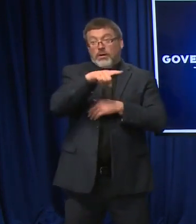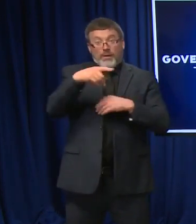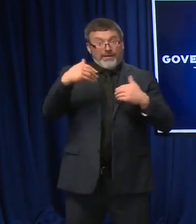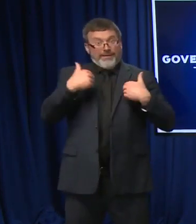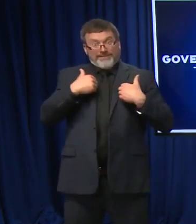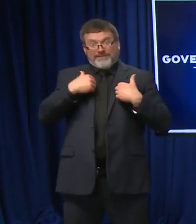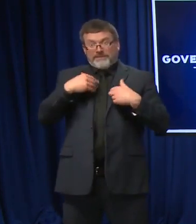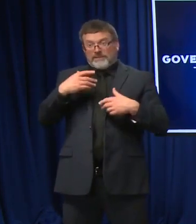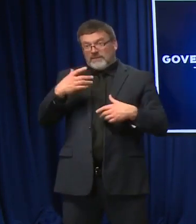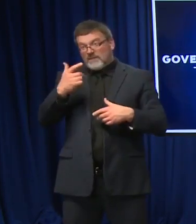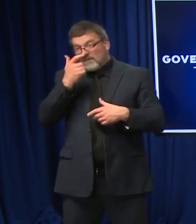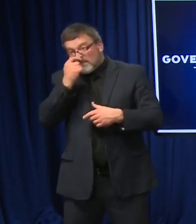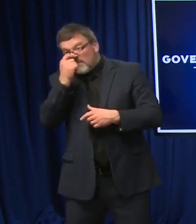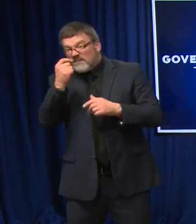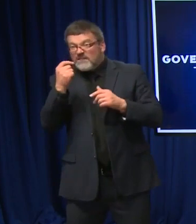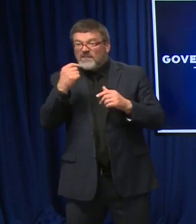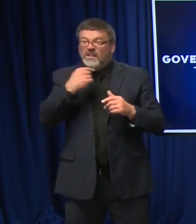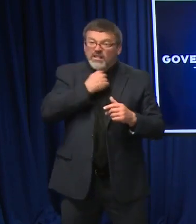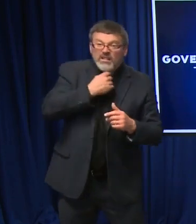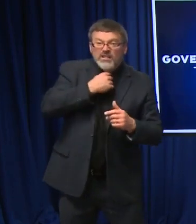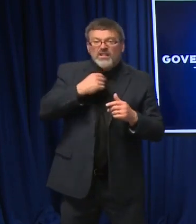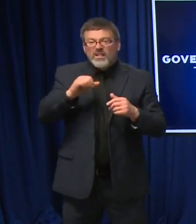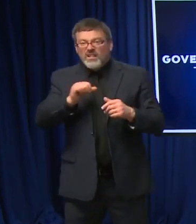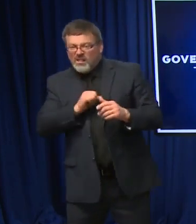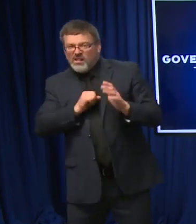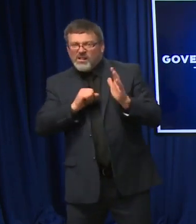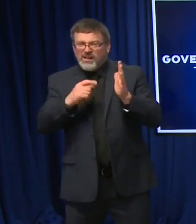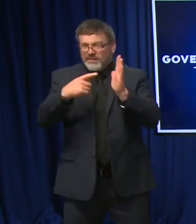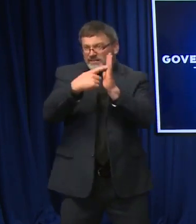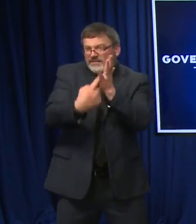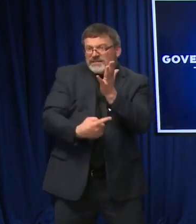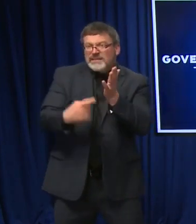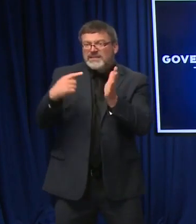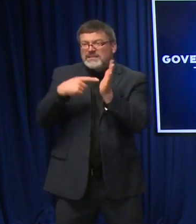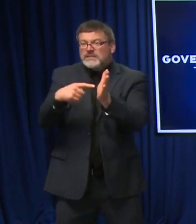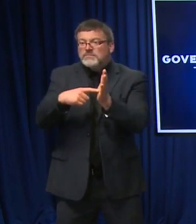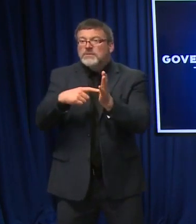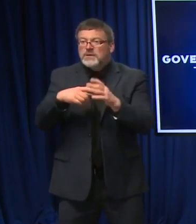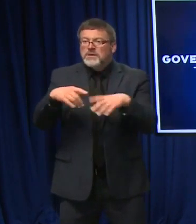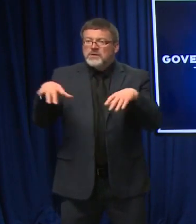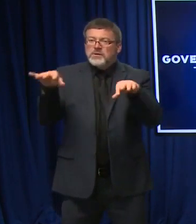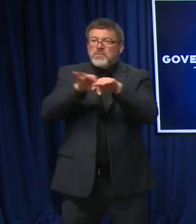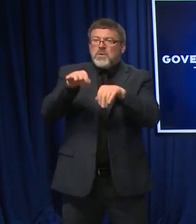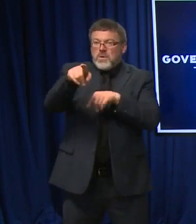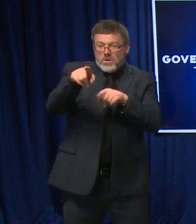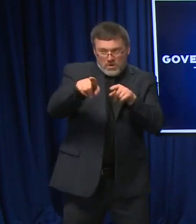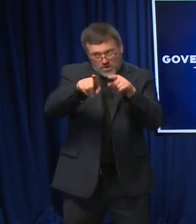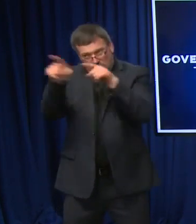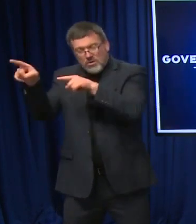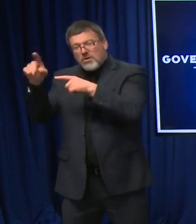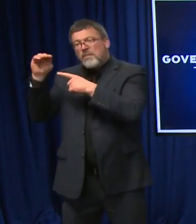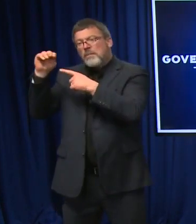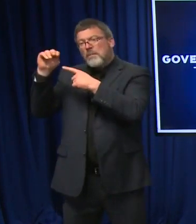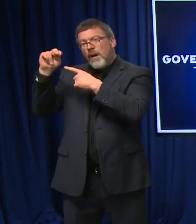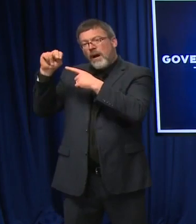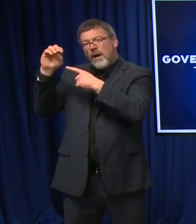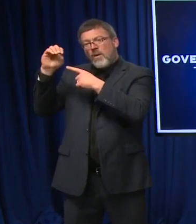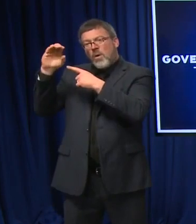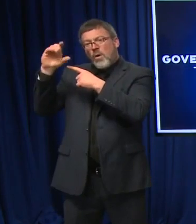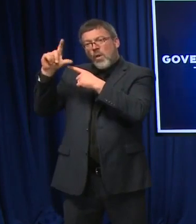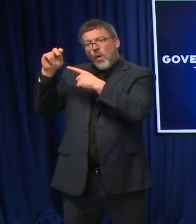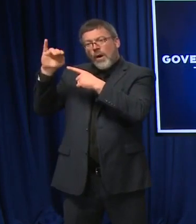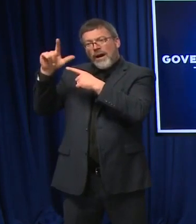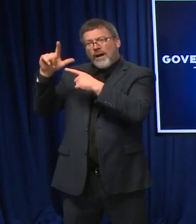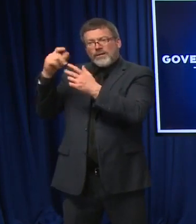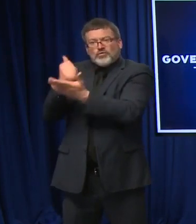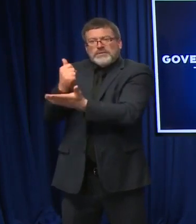immediately seeking out. you can go right to our website to see where you can get the monoclonal antibodies or some of the early therapeutic treatments that prevent you